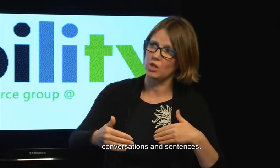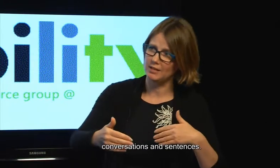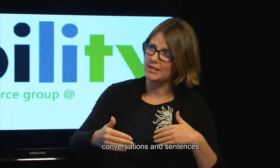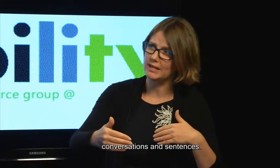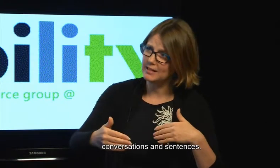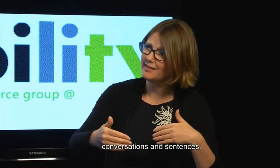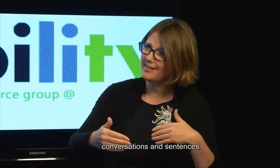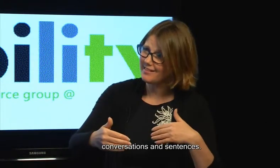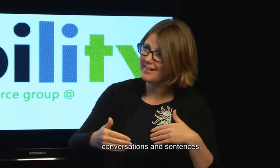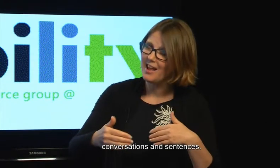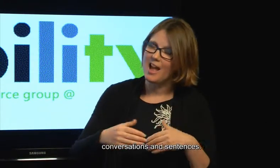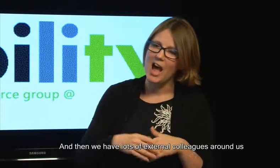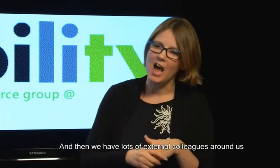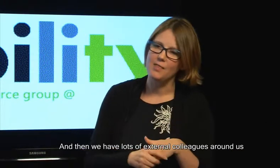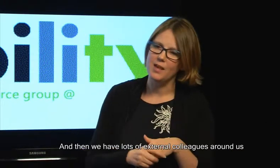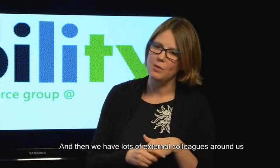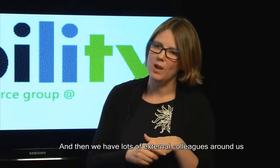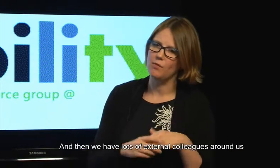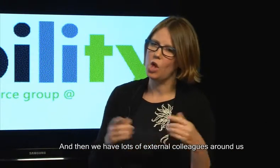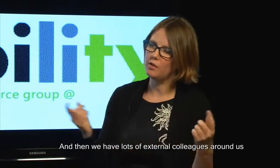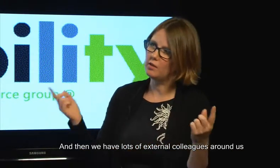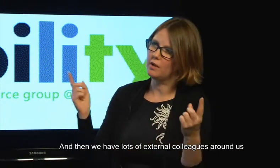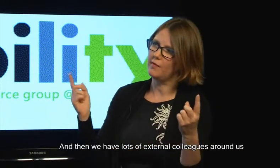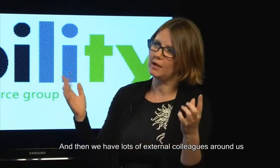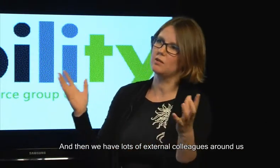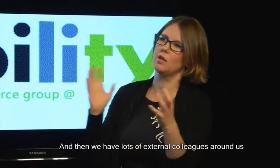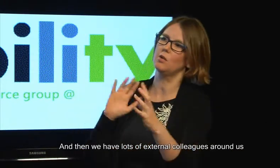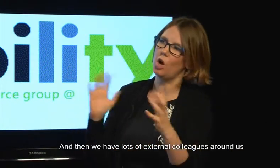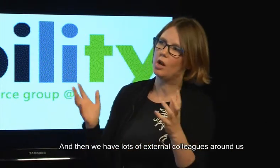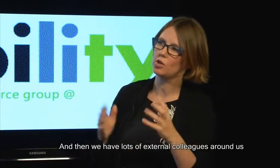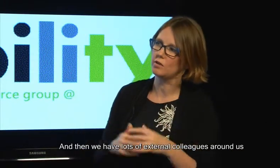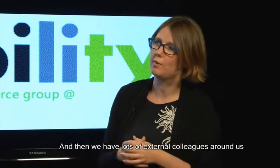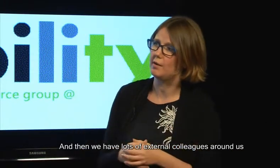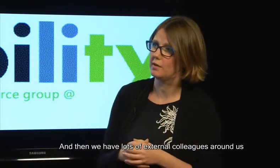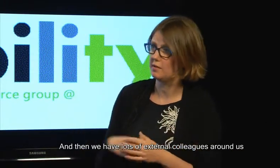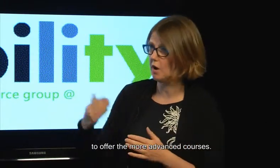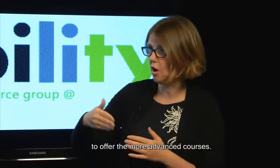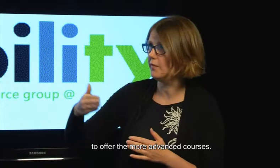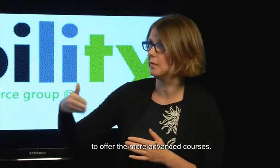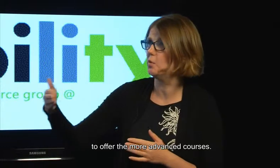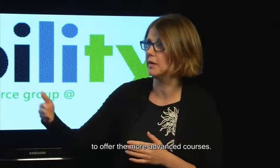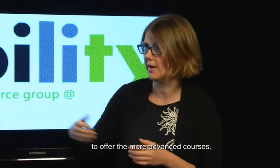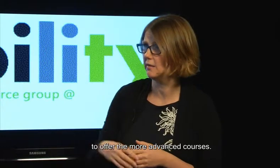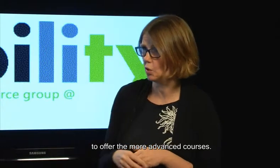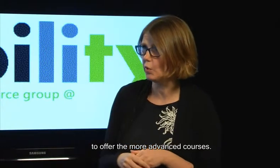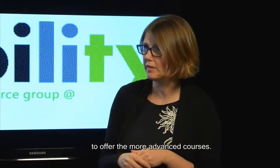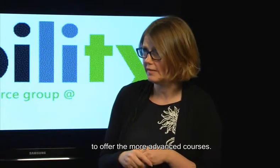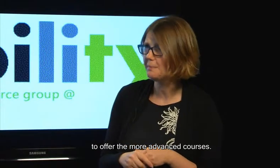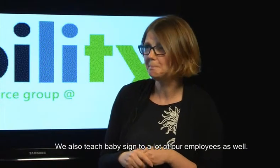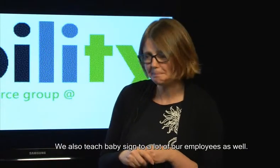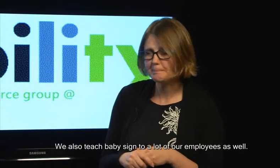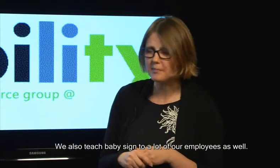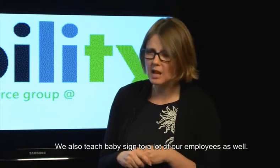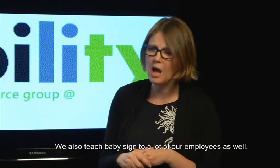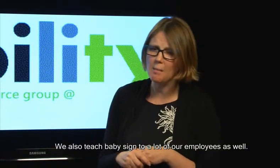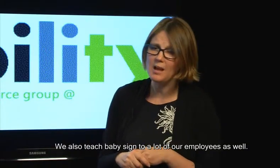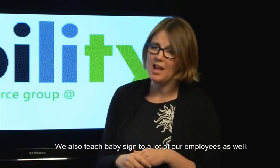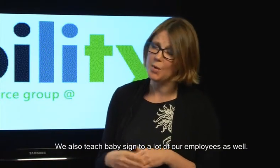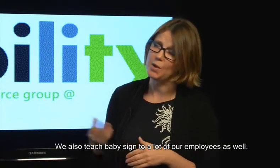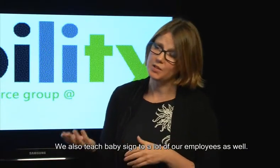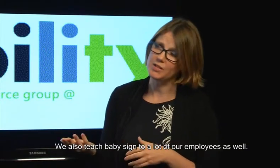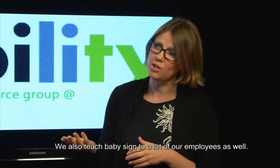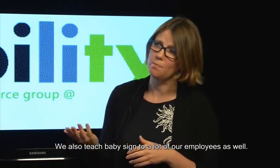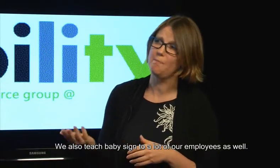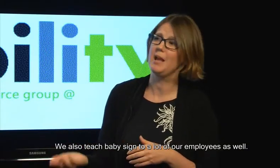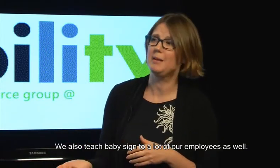conversation and sentences and then we have lots of external colleges around us that offer the more advanced courses great great um